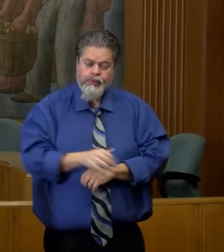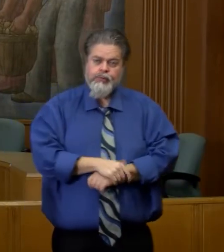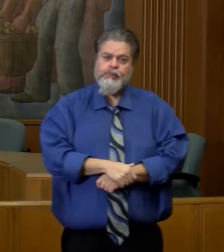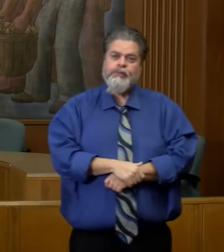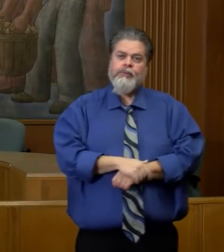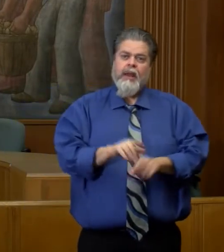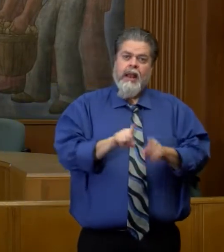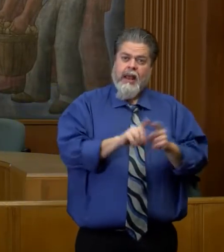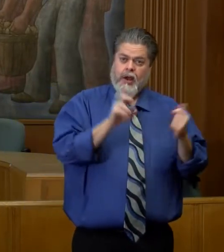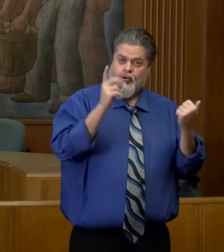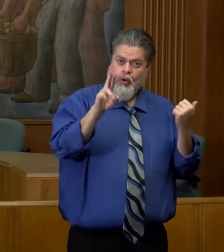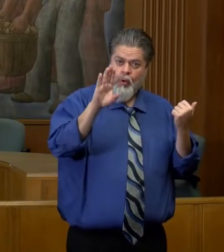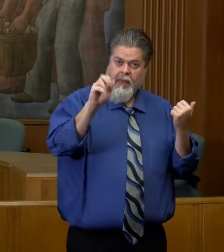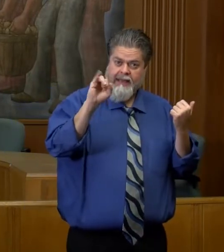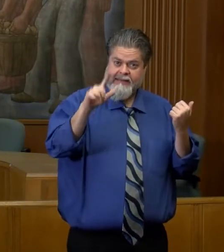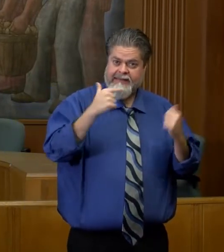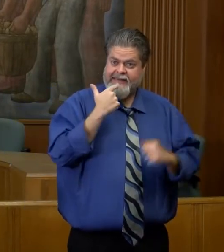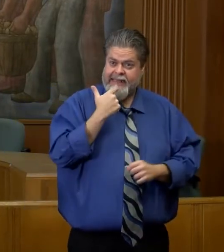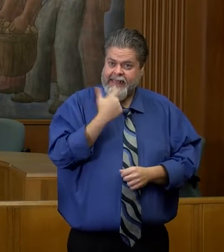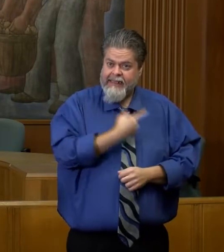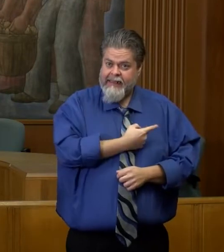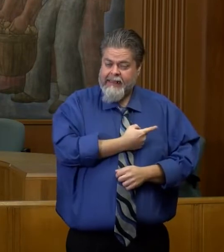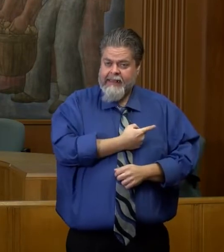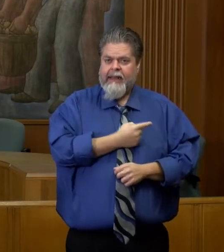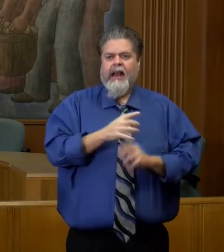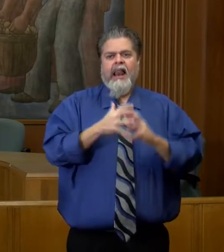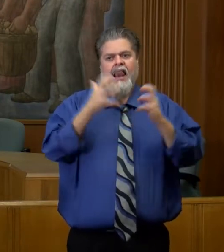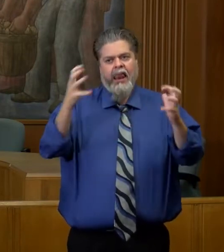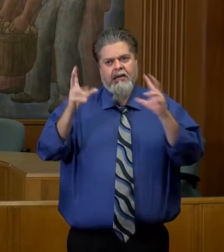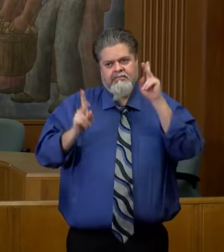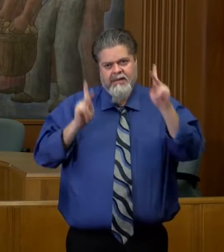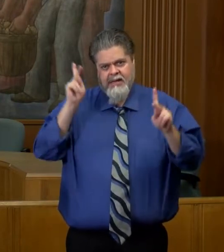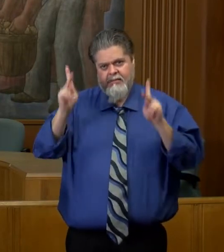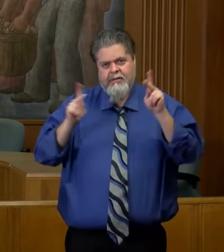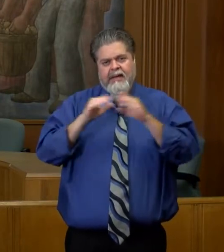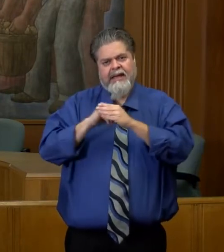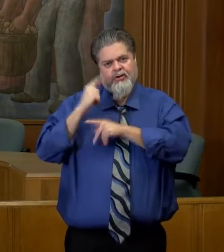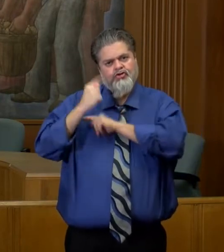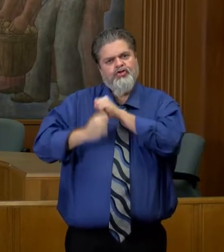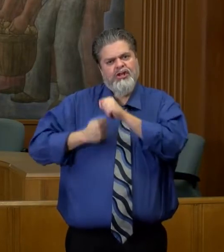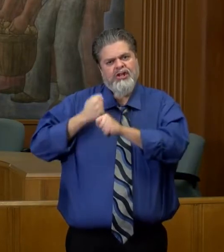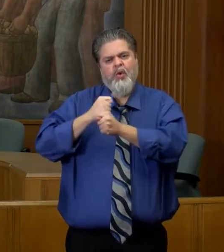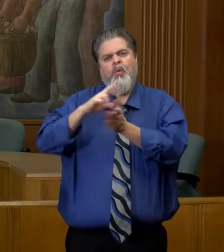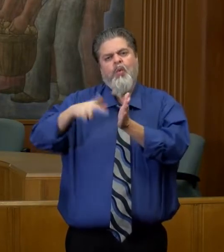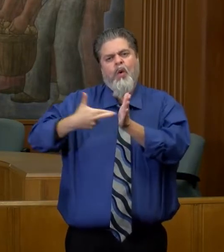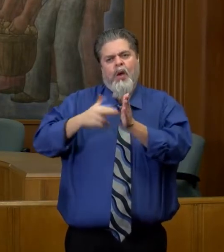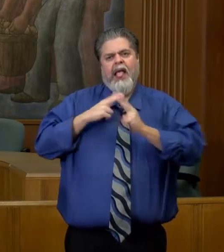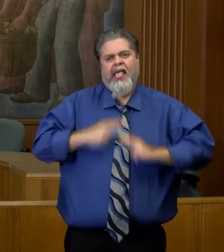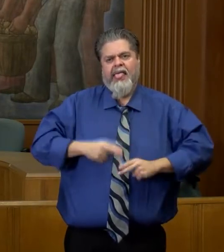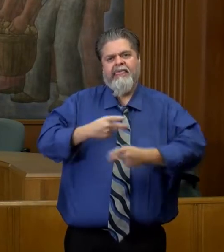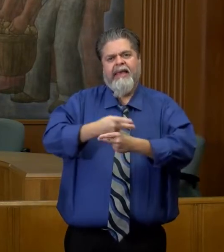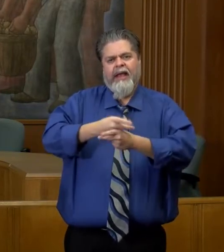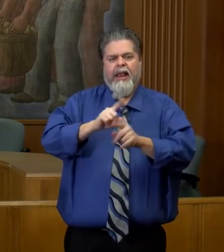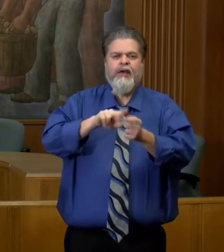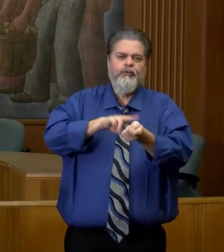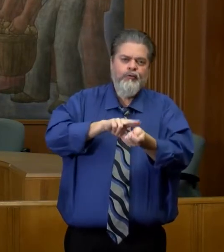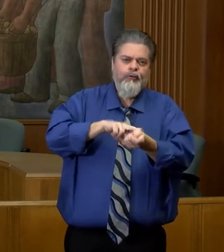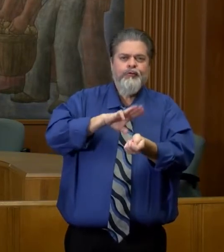As Dr. Basil pointed out, there's a lot of people in traditional health care roles, but also those